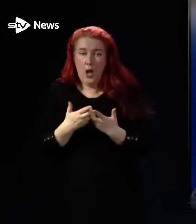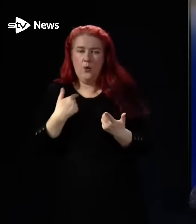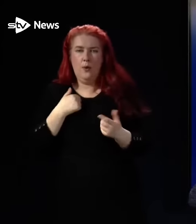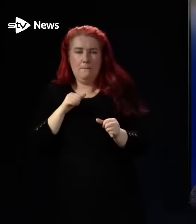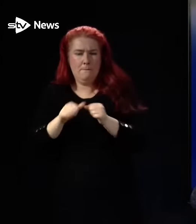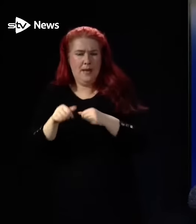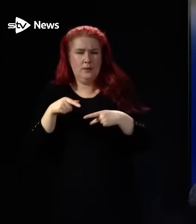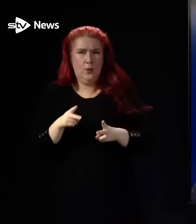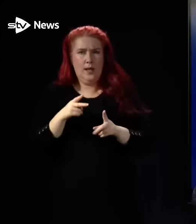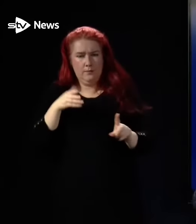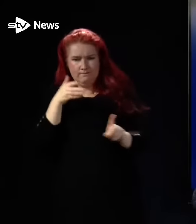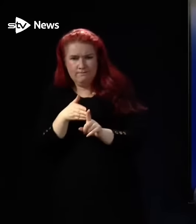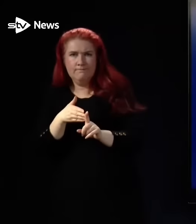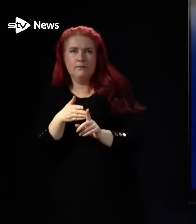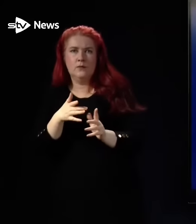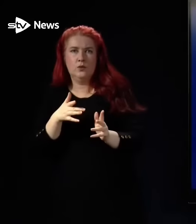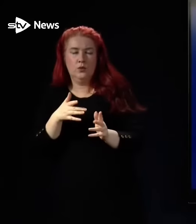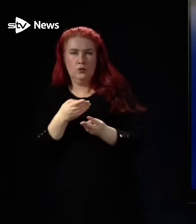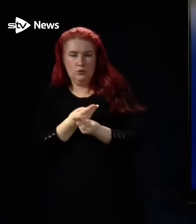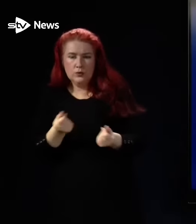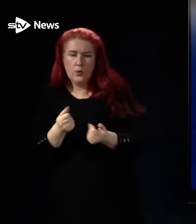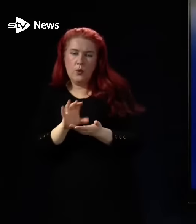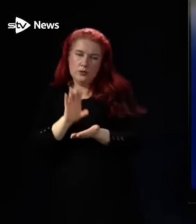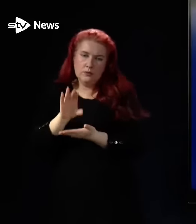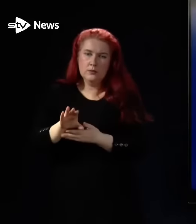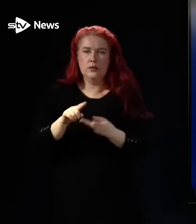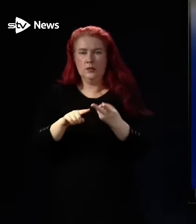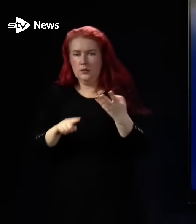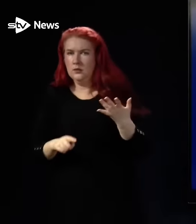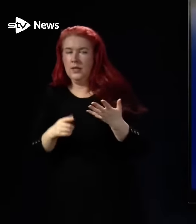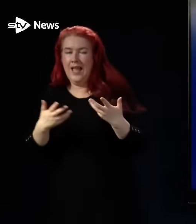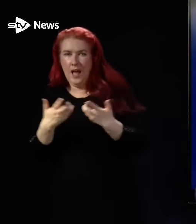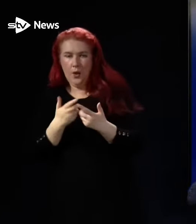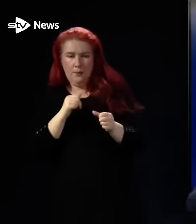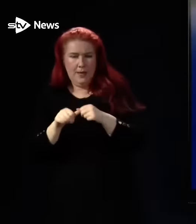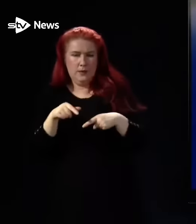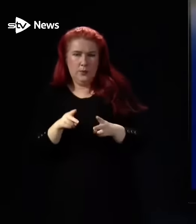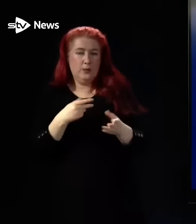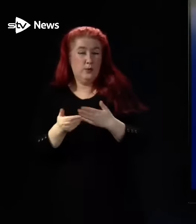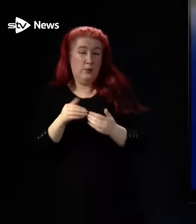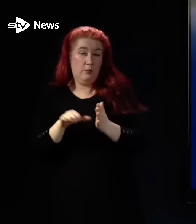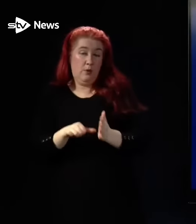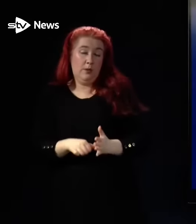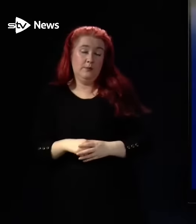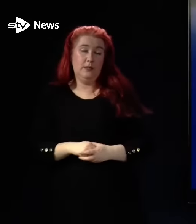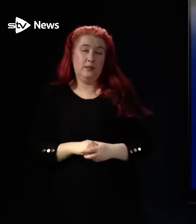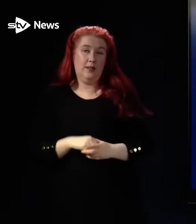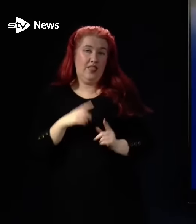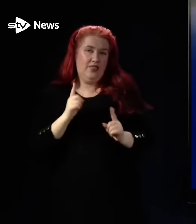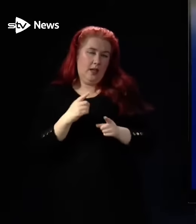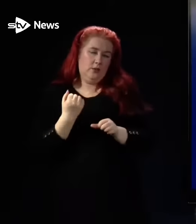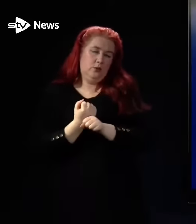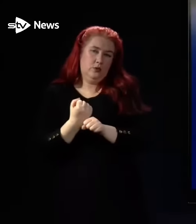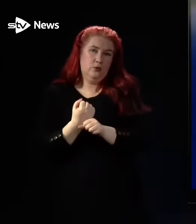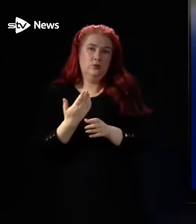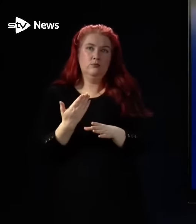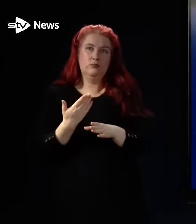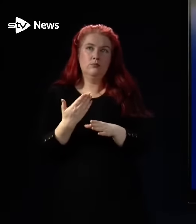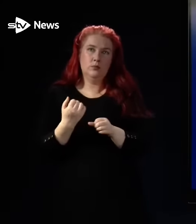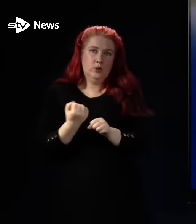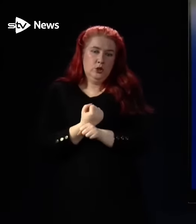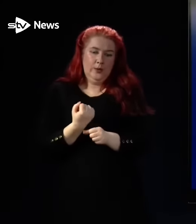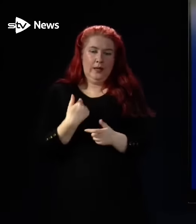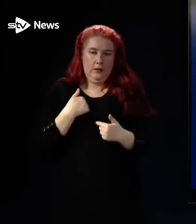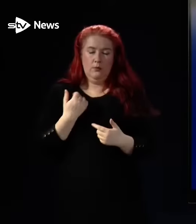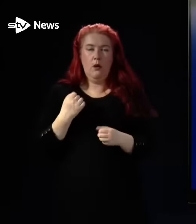better bring resources and interventions to bear to deal with those problems. That's the job of government. And, you know,